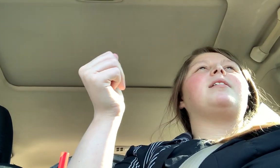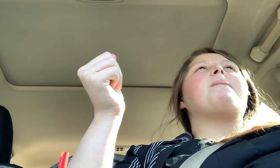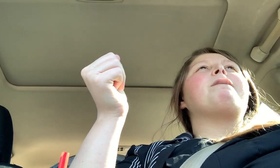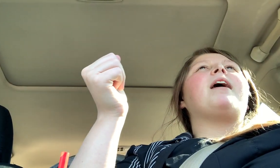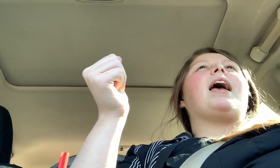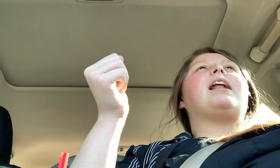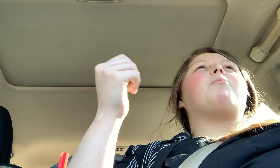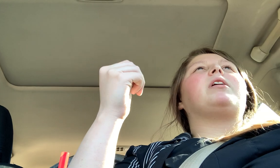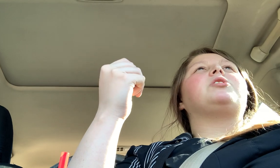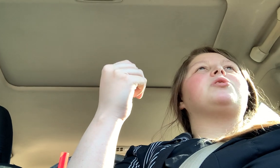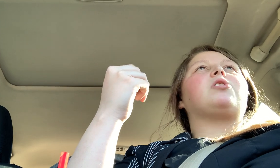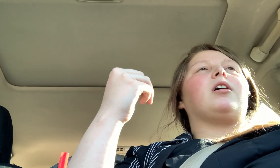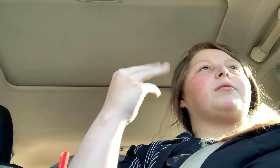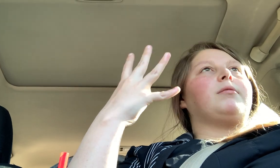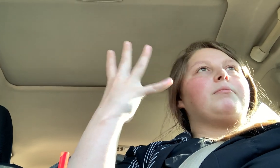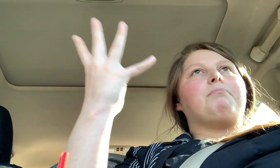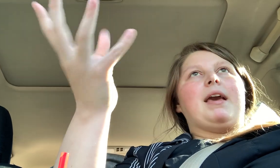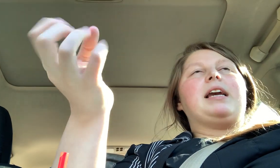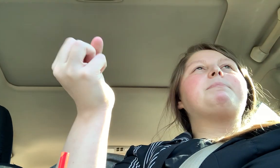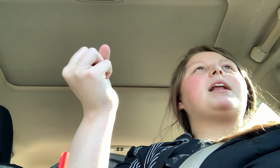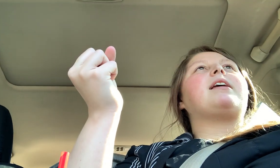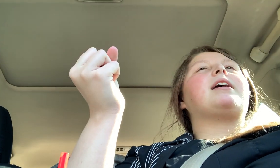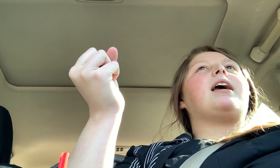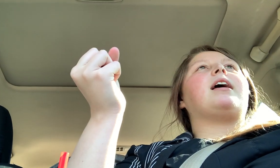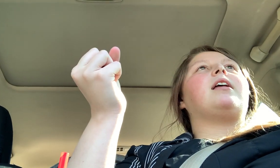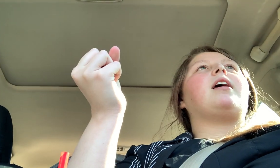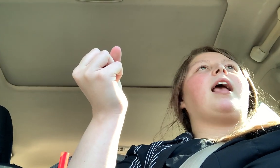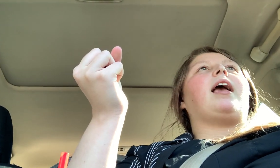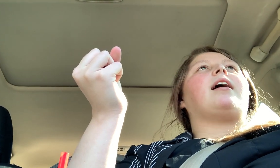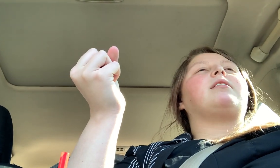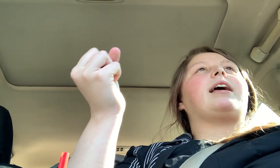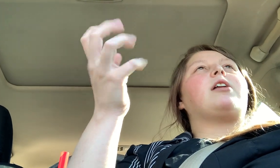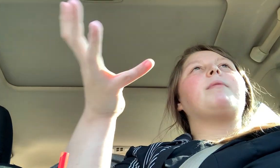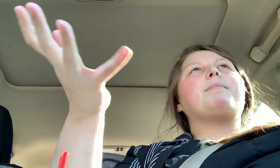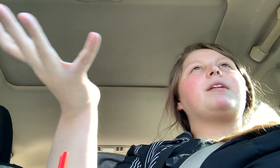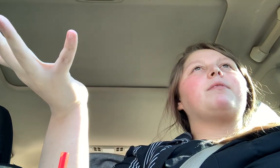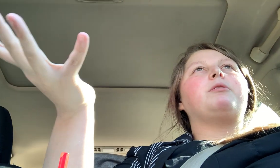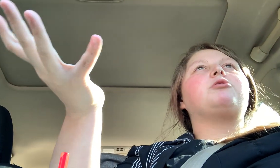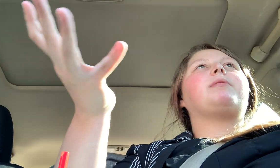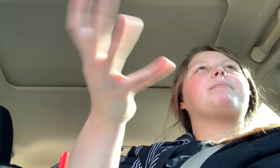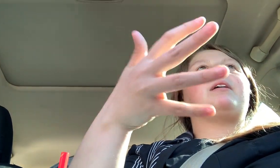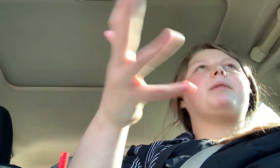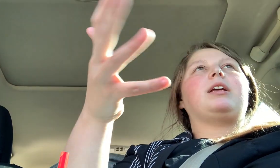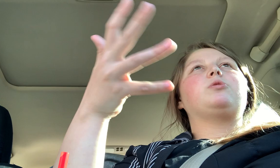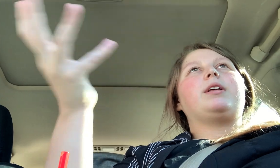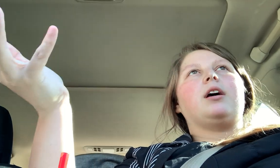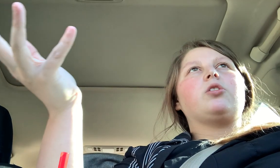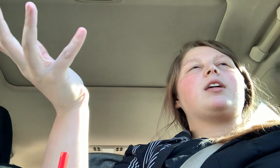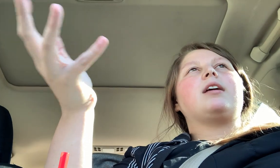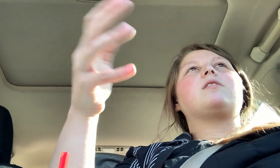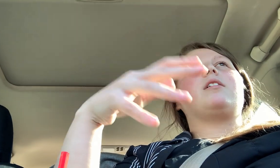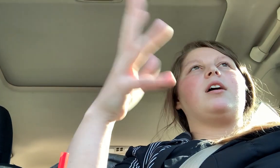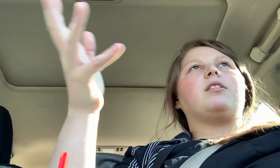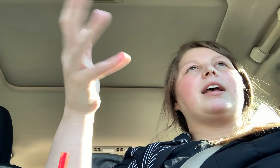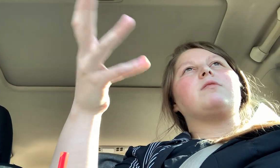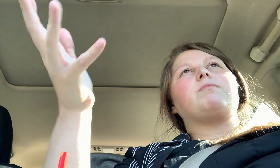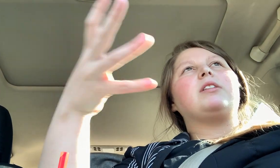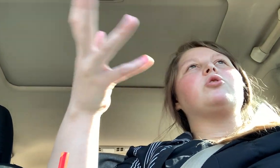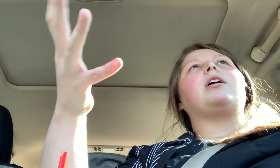and I wanted to start making money again and like, I don't make money from YouTube, but I made money doing other things on like Instagram